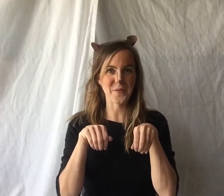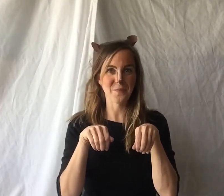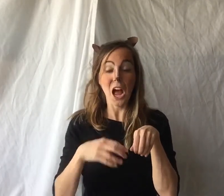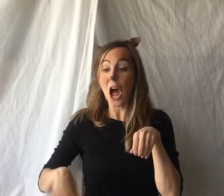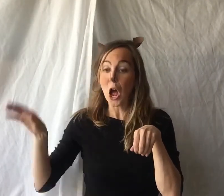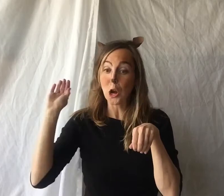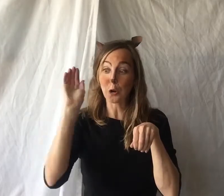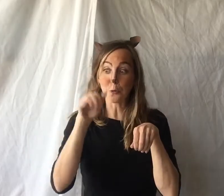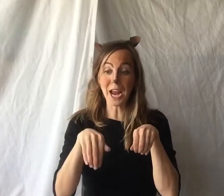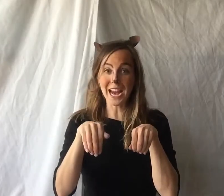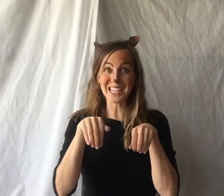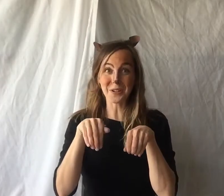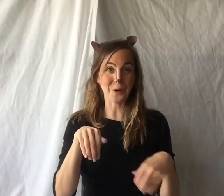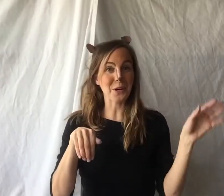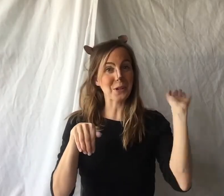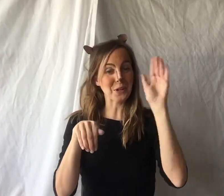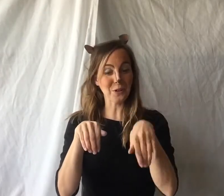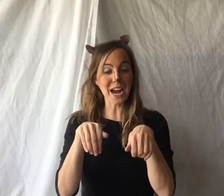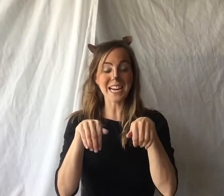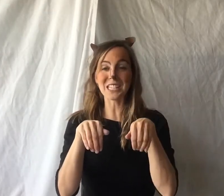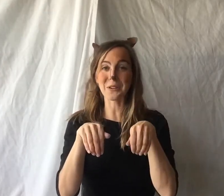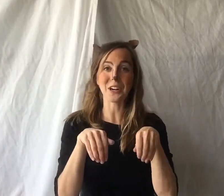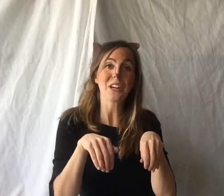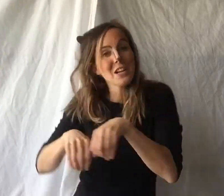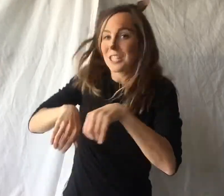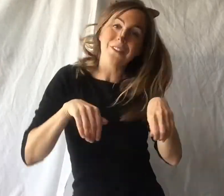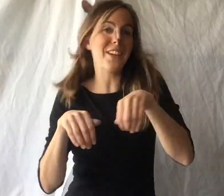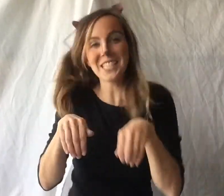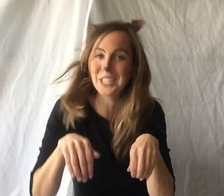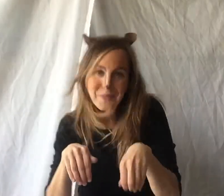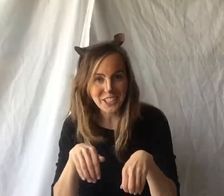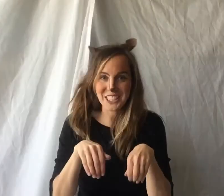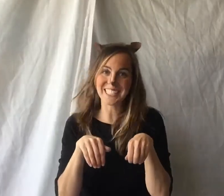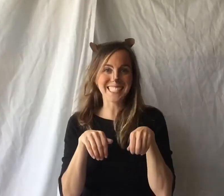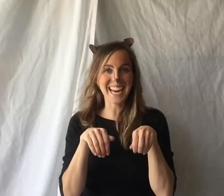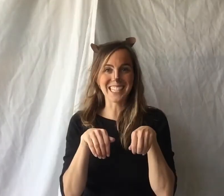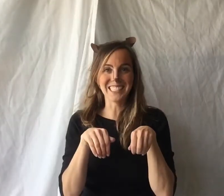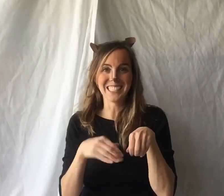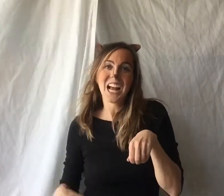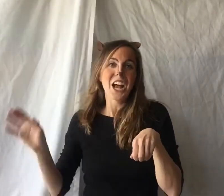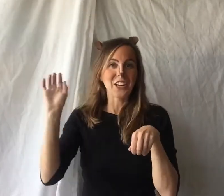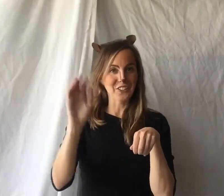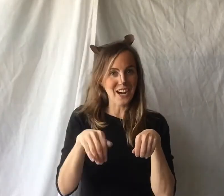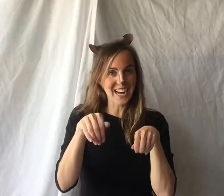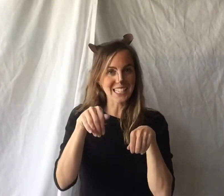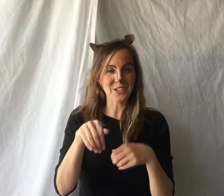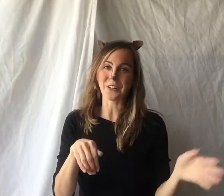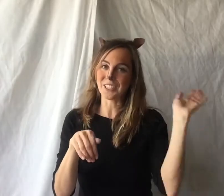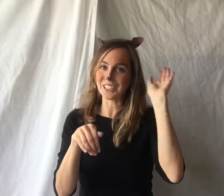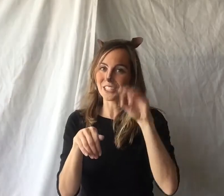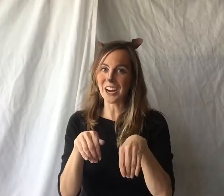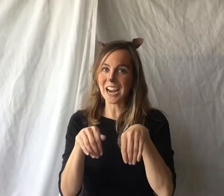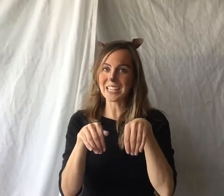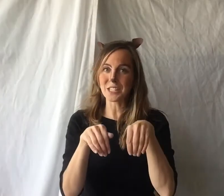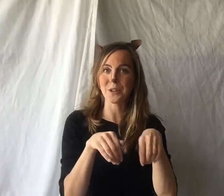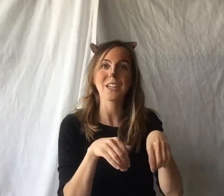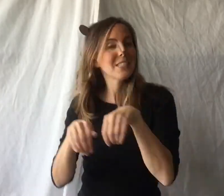gray squirrel gray squirrel swish your bushy tail gray squirrel gray squirrel